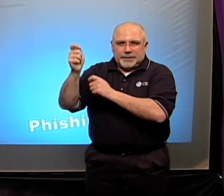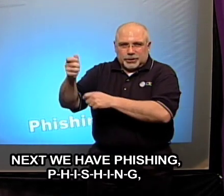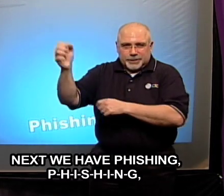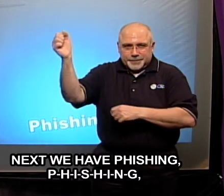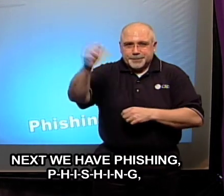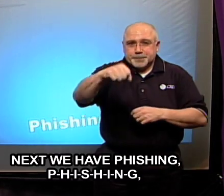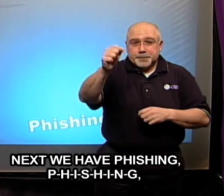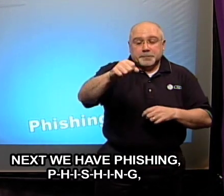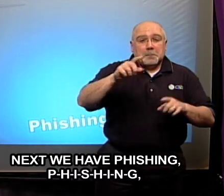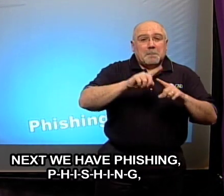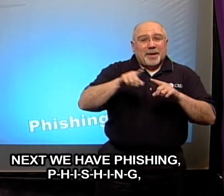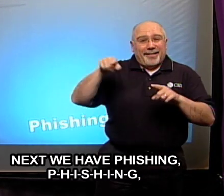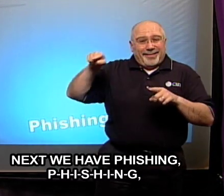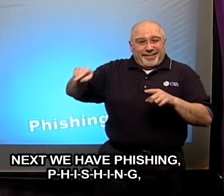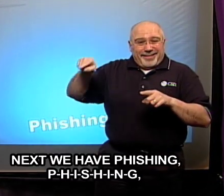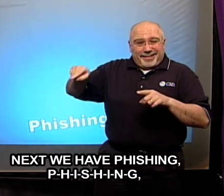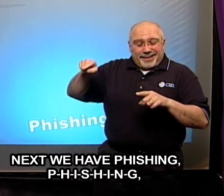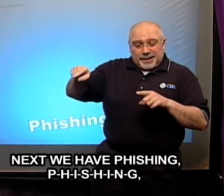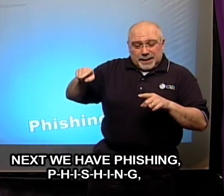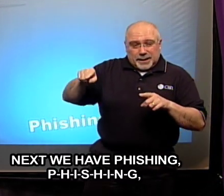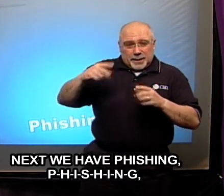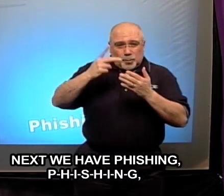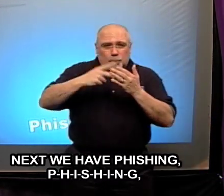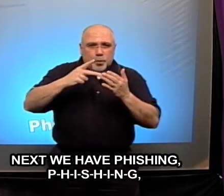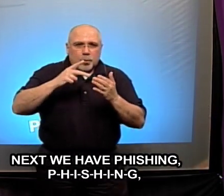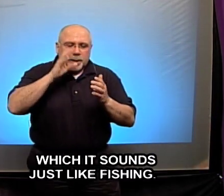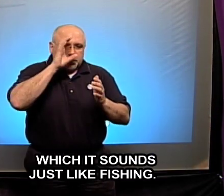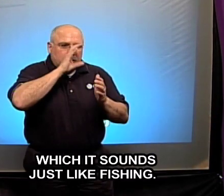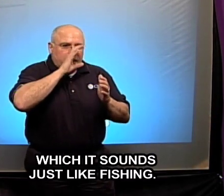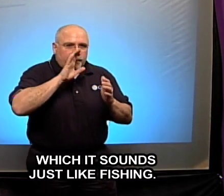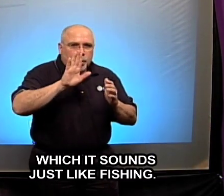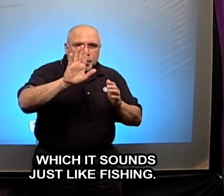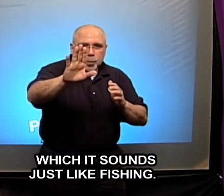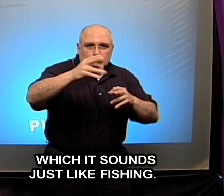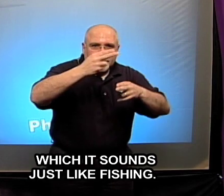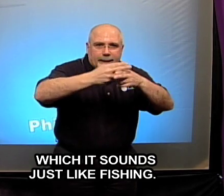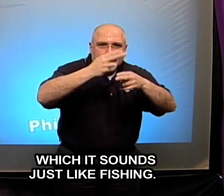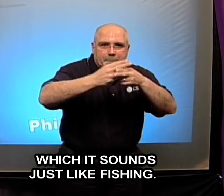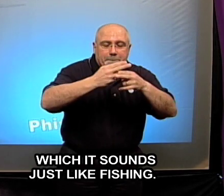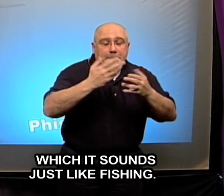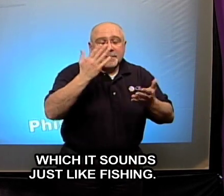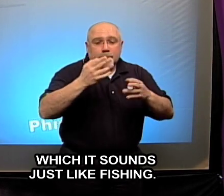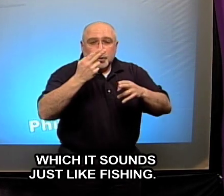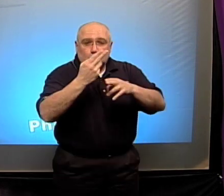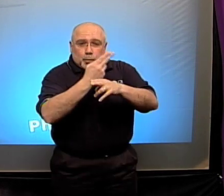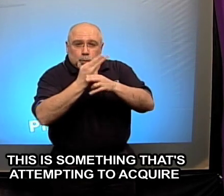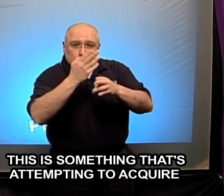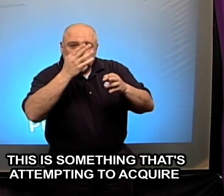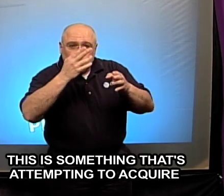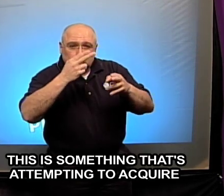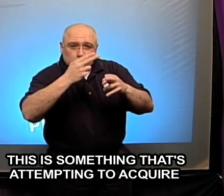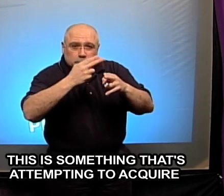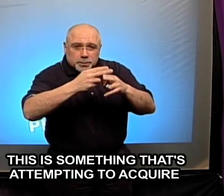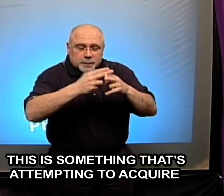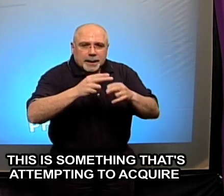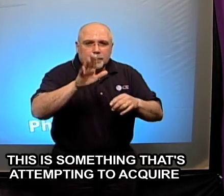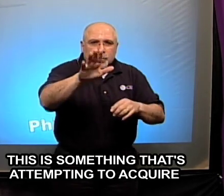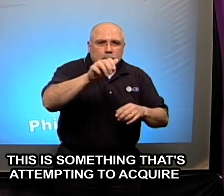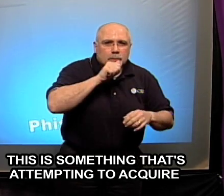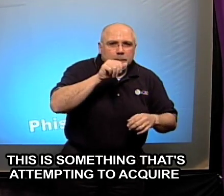next we have phishing which is p-h-i-s-h-i-n-g it sounds just like phishing this is something that's attempting to acquire